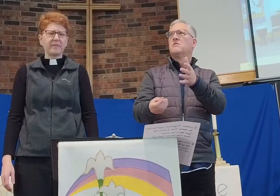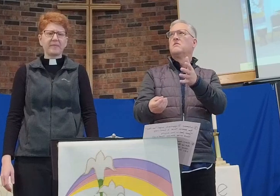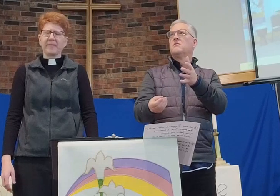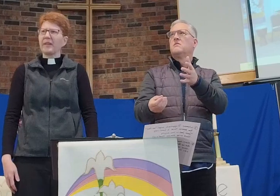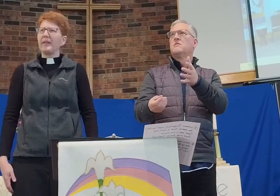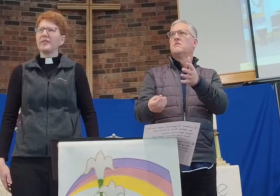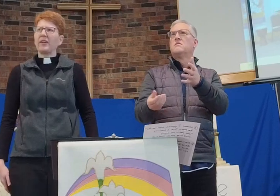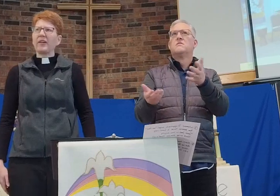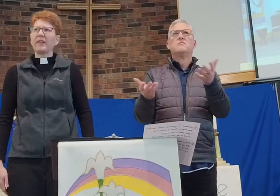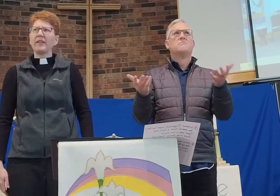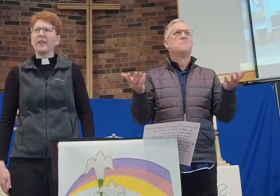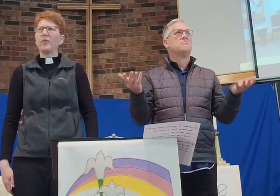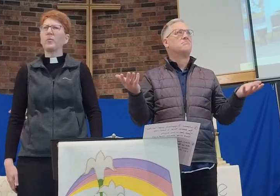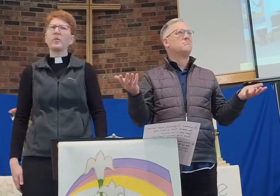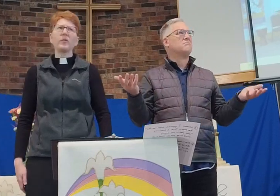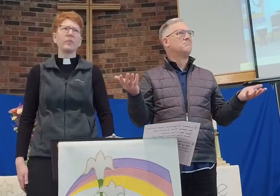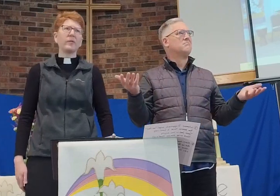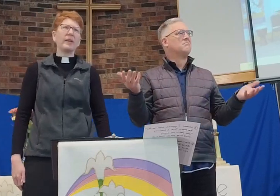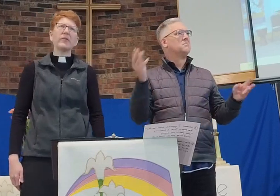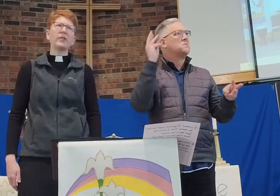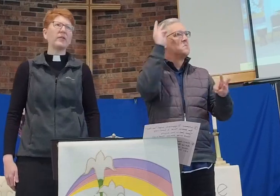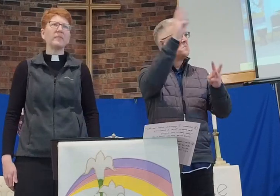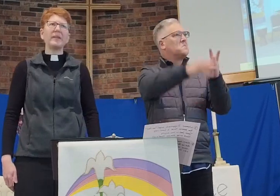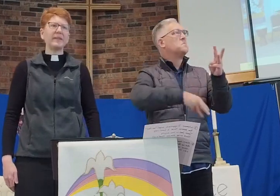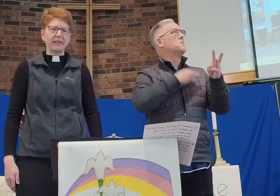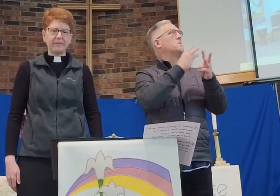He's gone, and the world will never be the same.